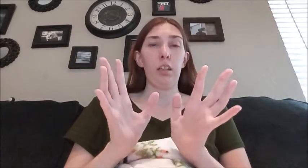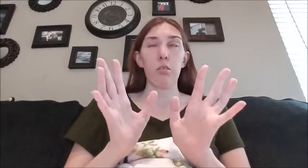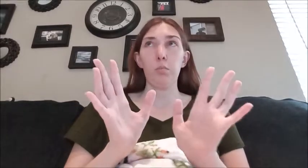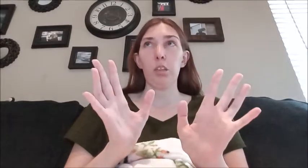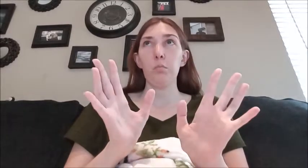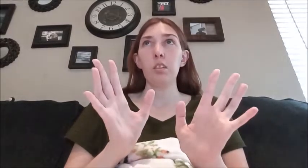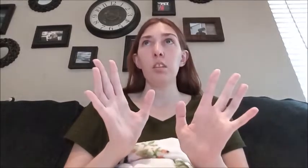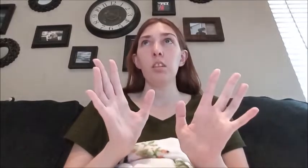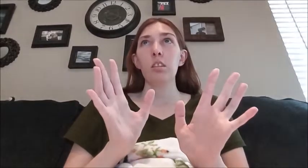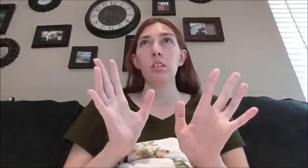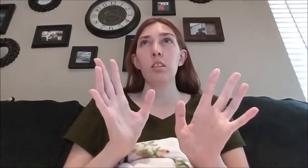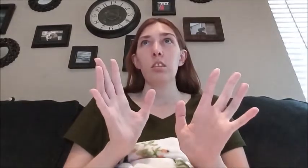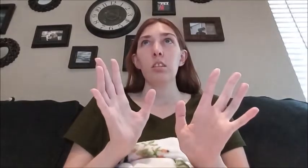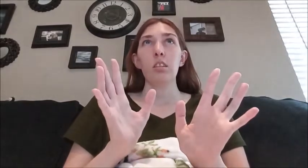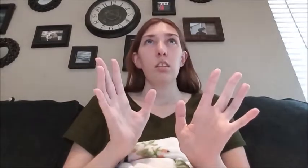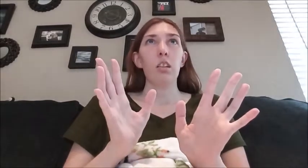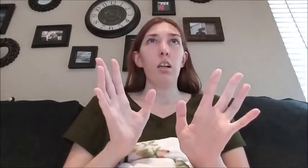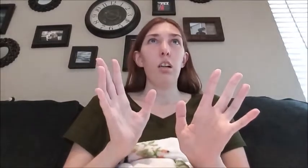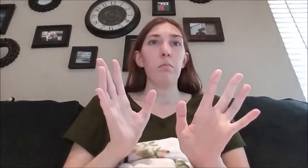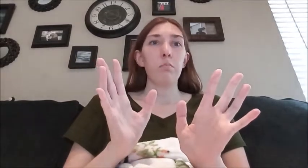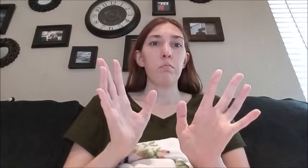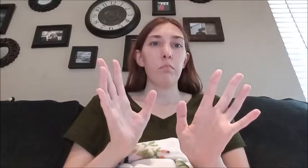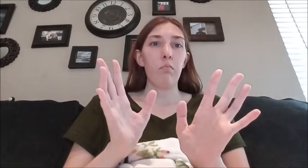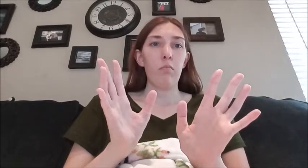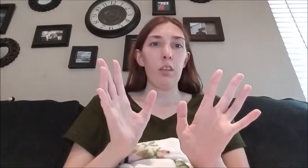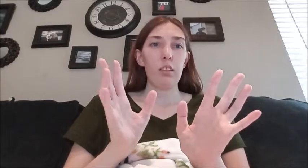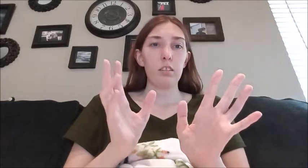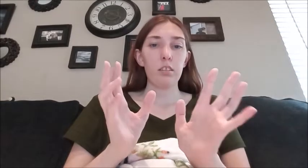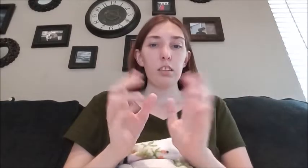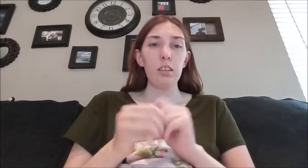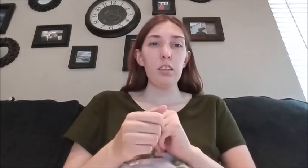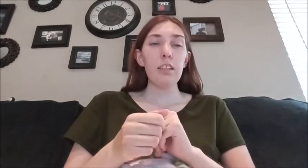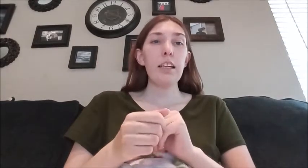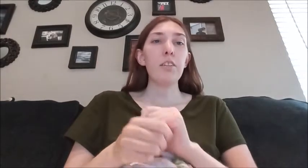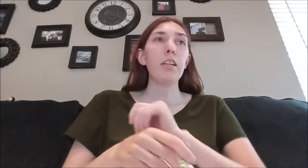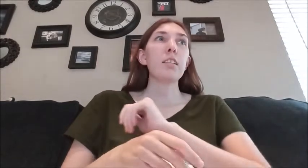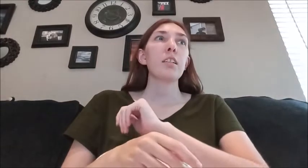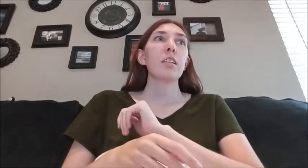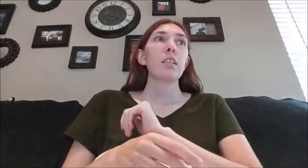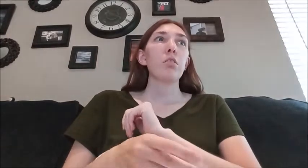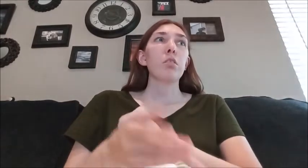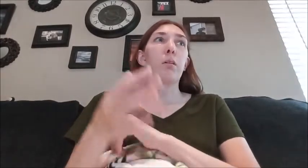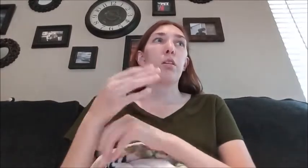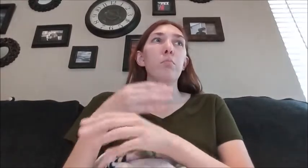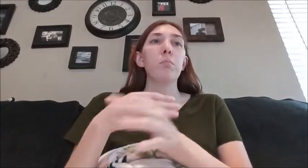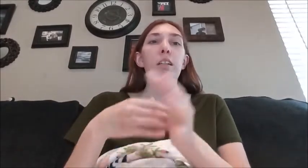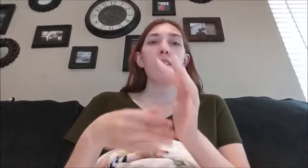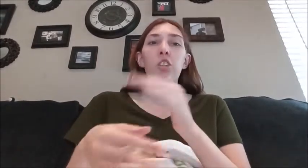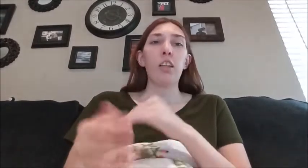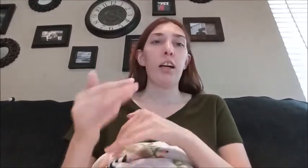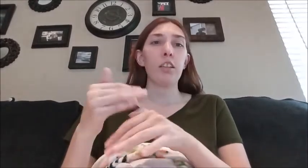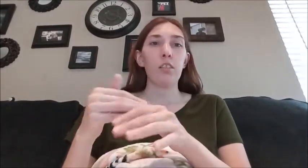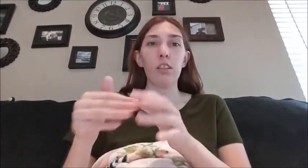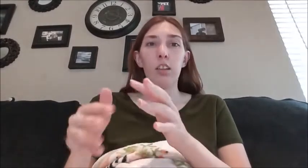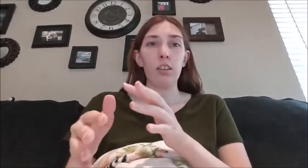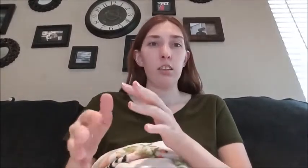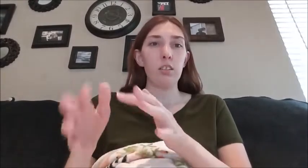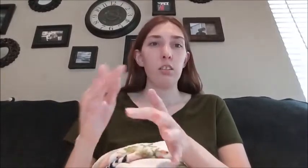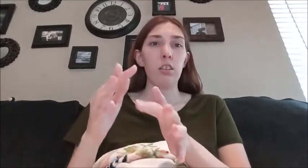my house sometimes anyways so it was about end of July early August so